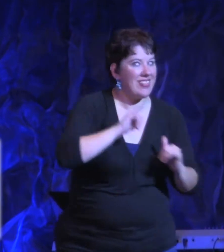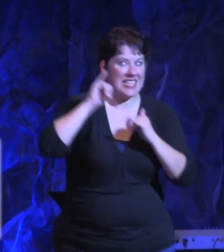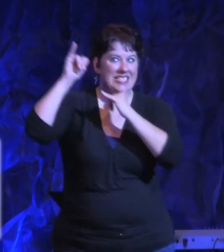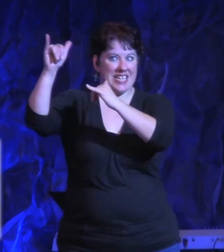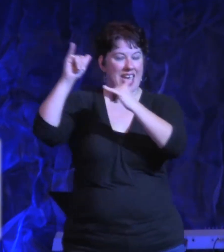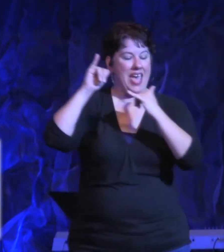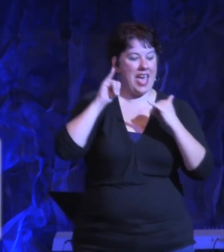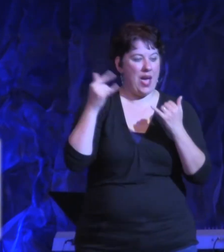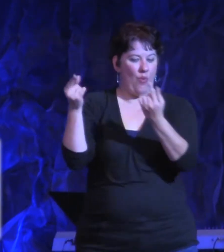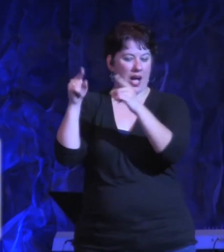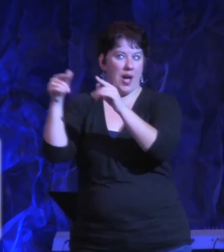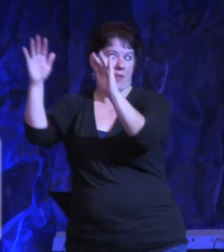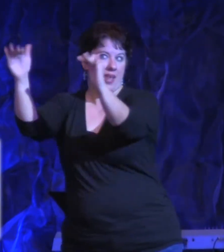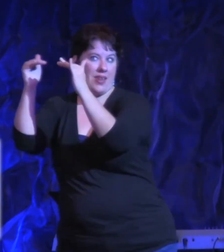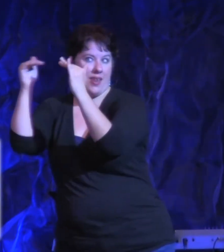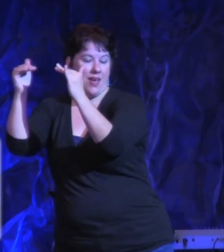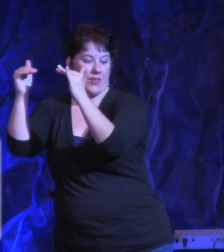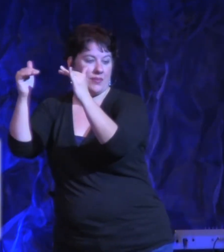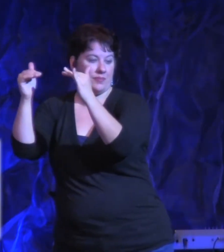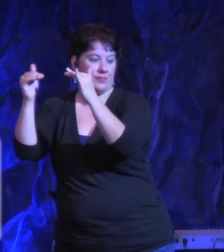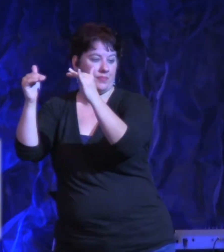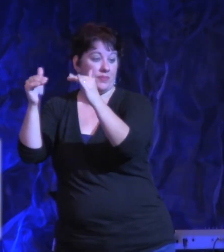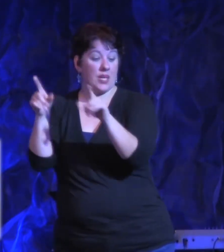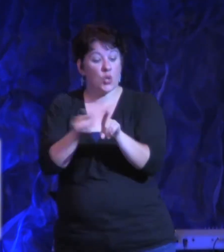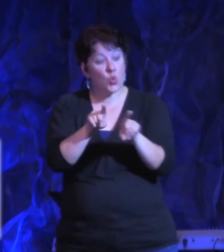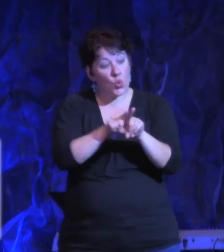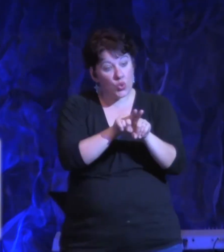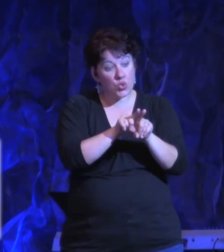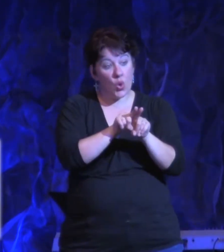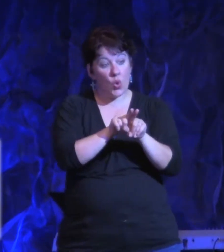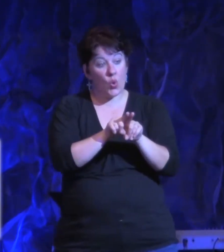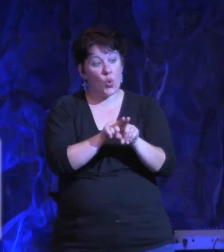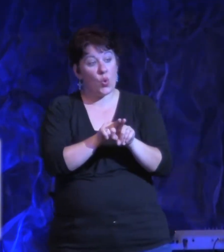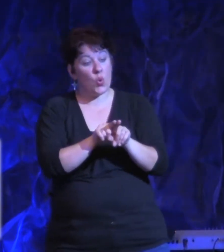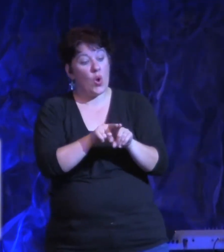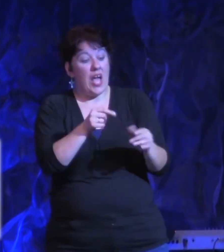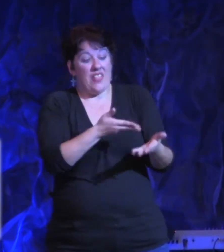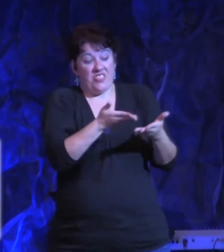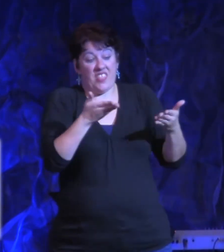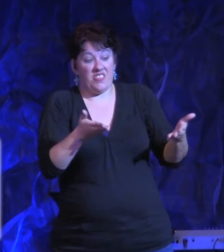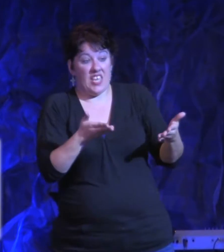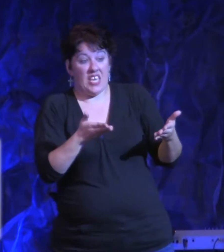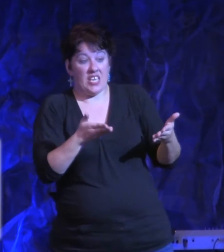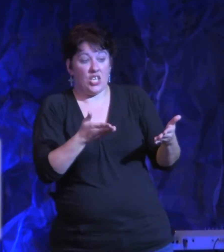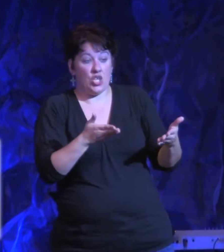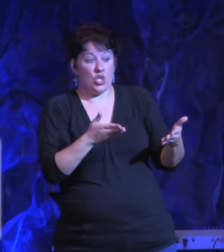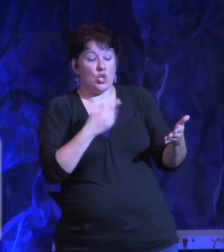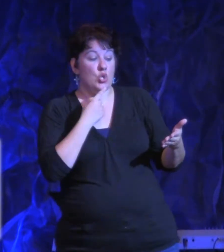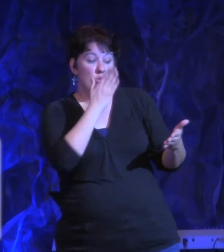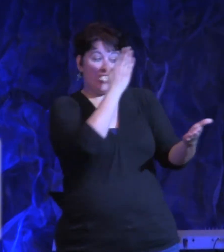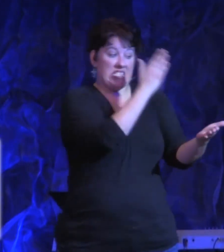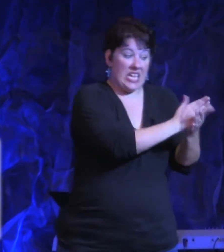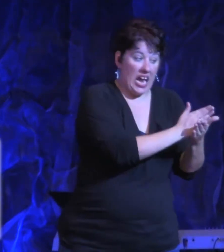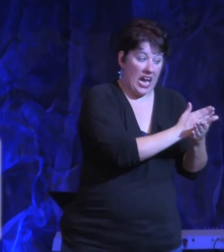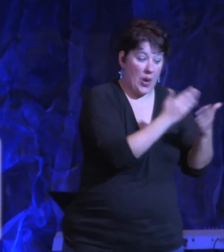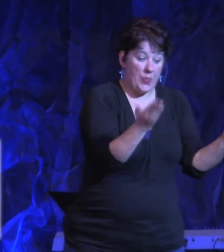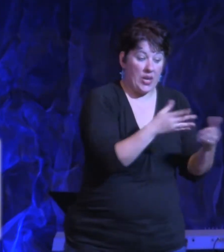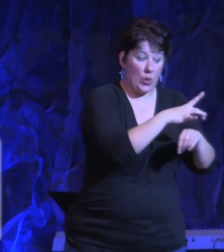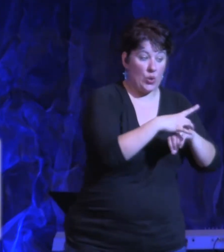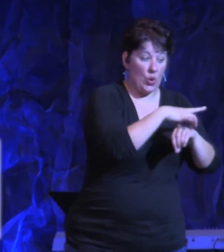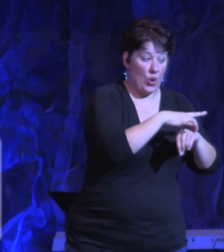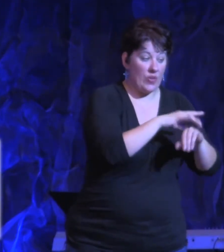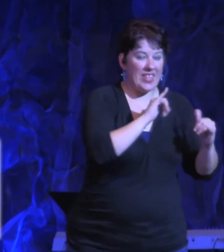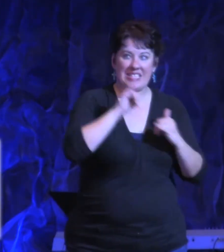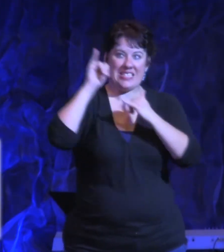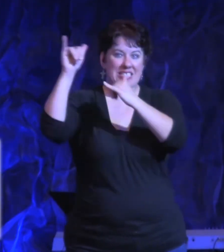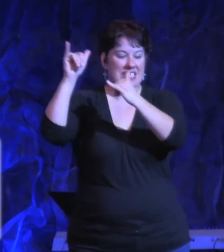this. What you prohibit on earth will be prohibited in heaven. And what you permit on earth will be permitted in heaven. Amen? Now, I don't know how